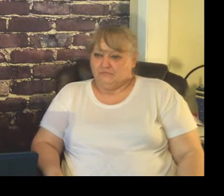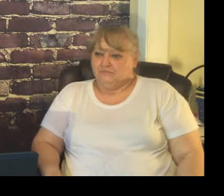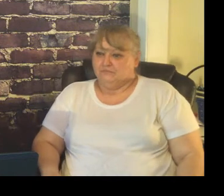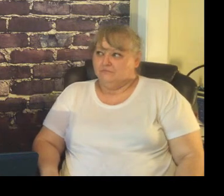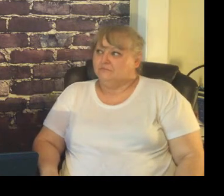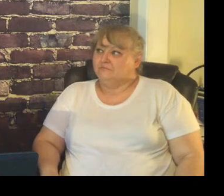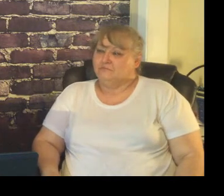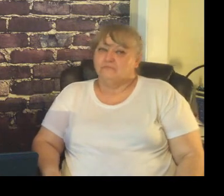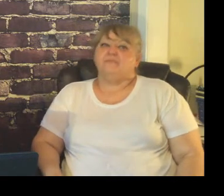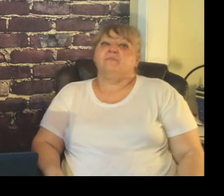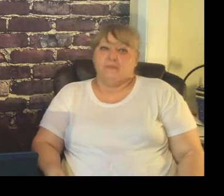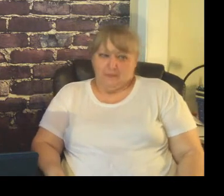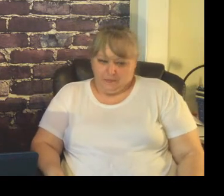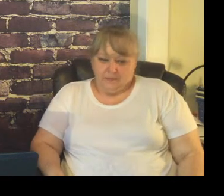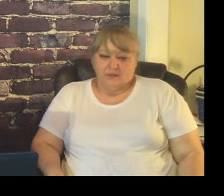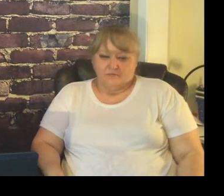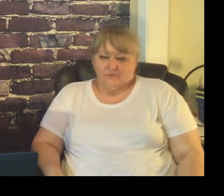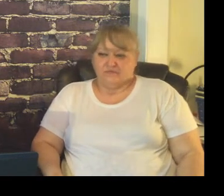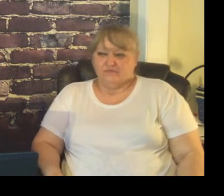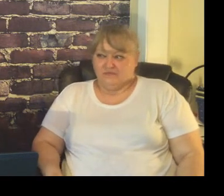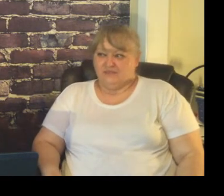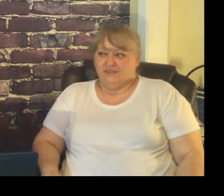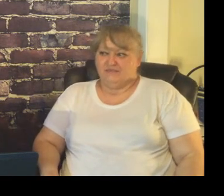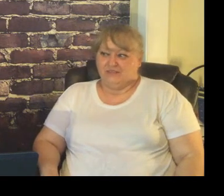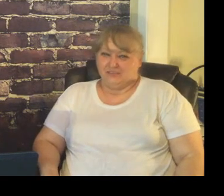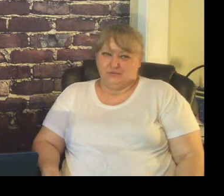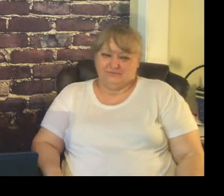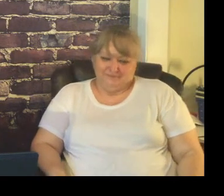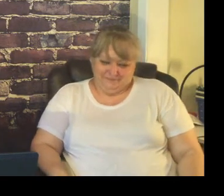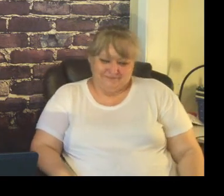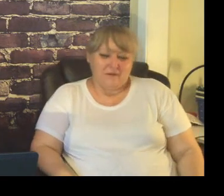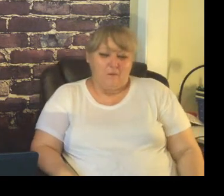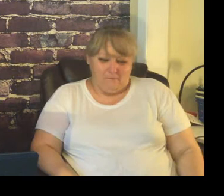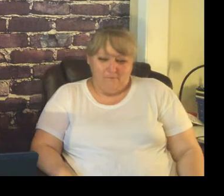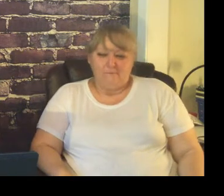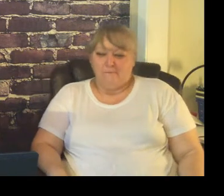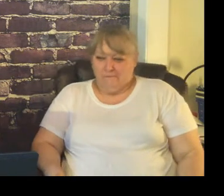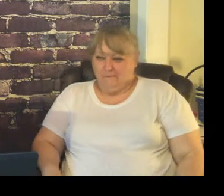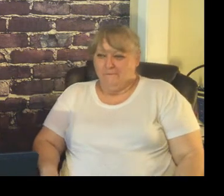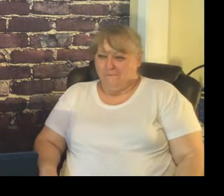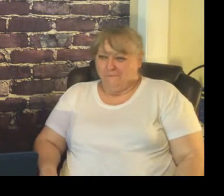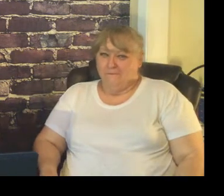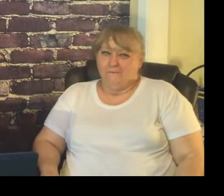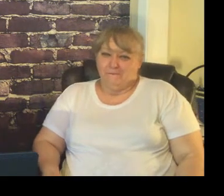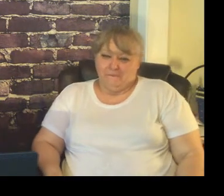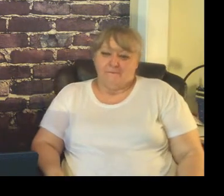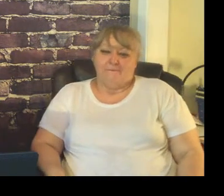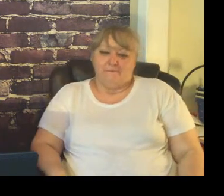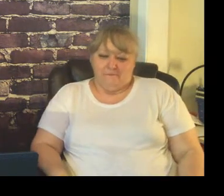of their level when they enter the classroom and I'm trying I want to focus on that because a lot of